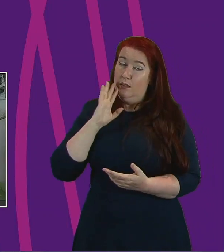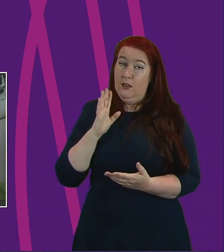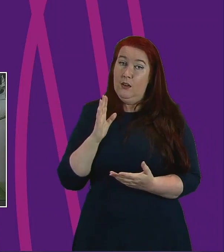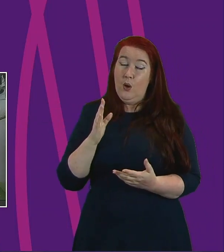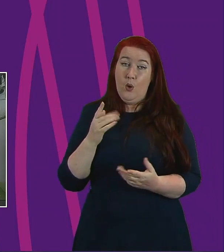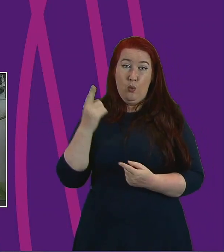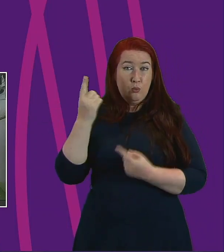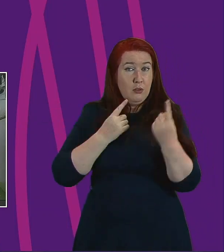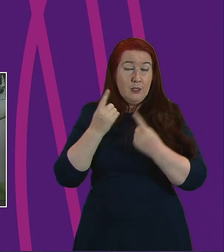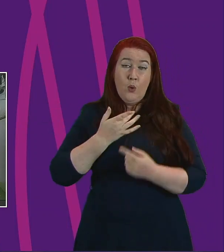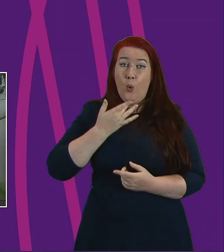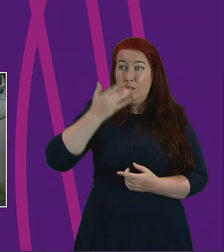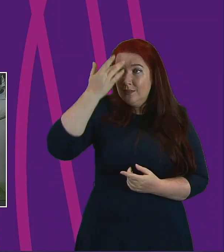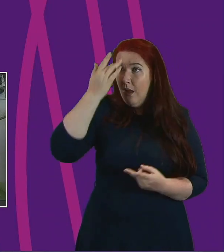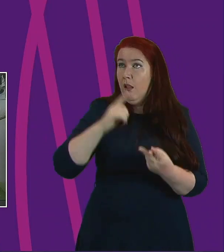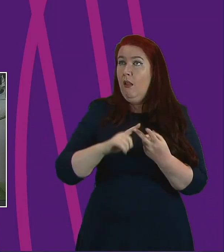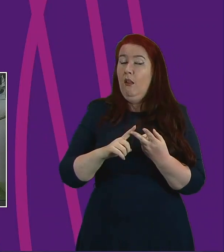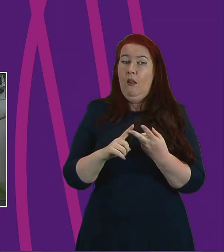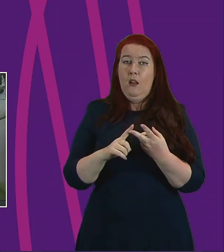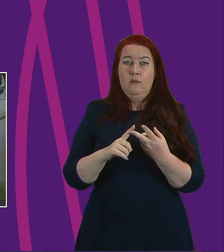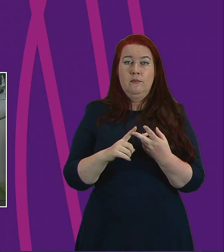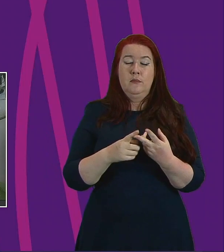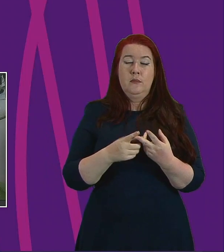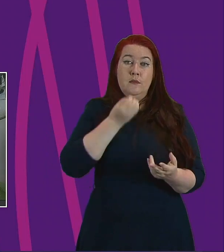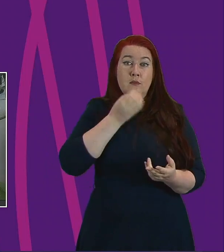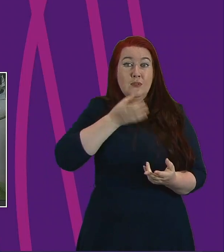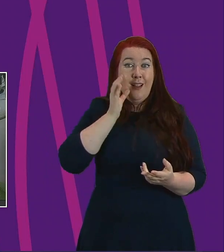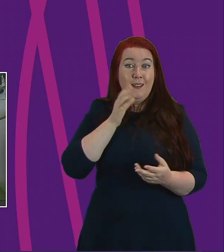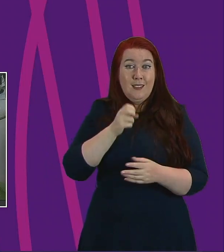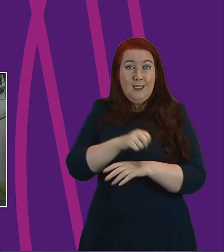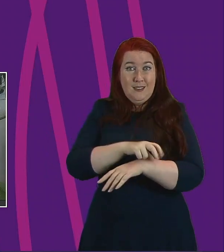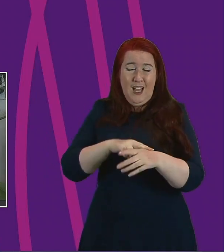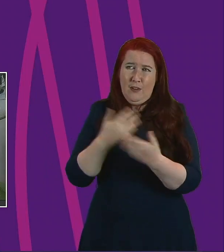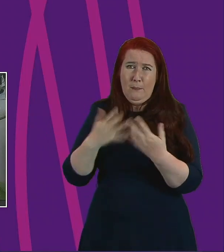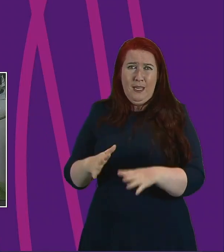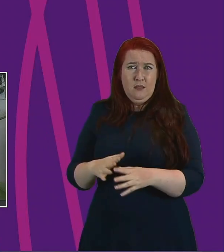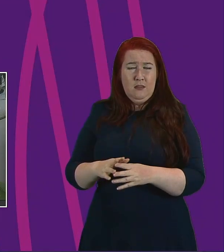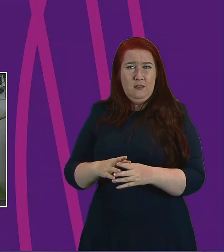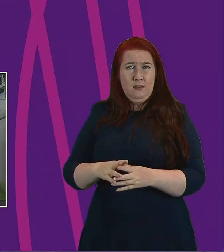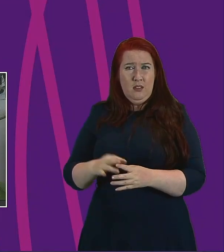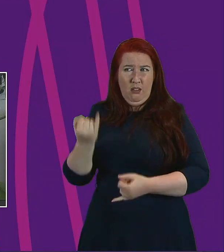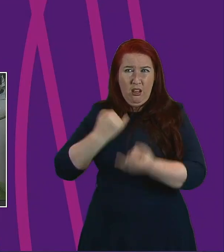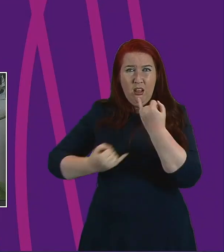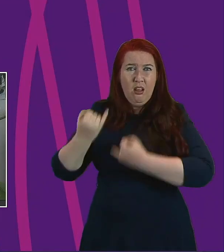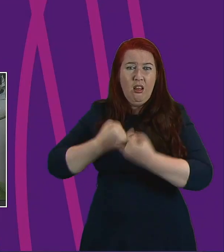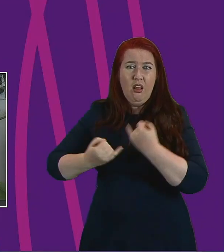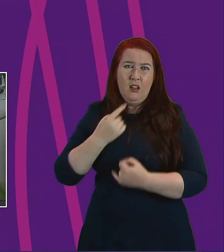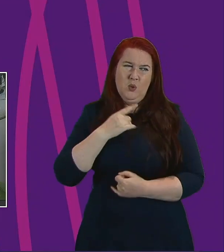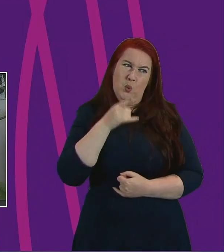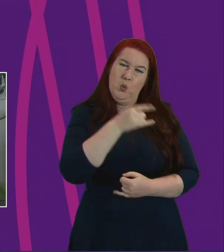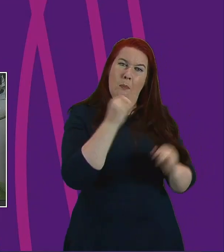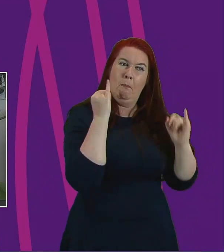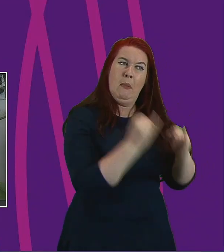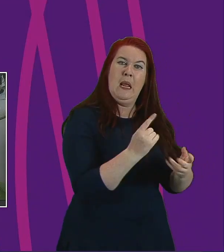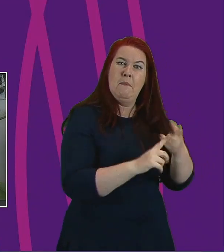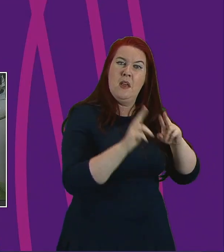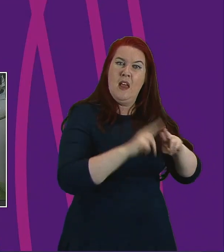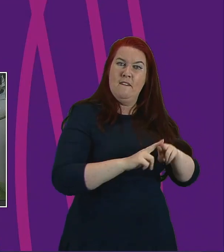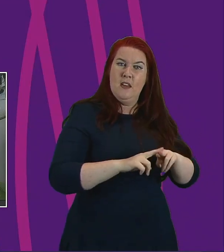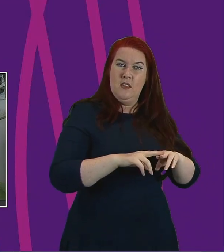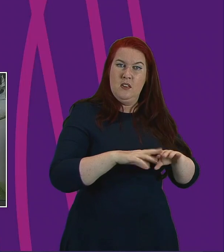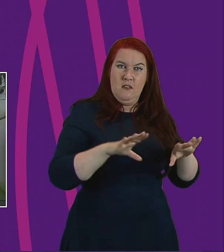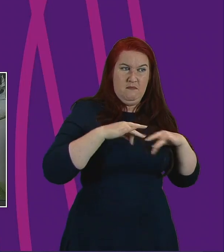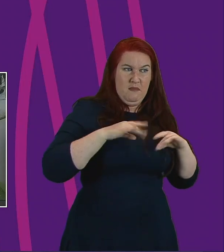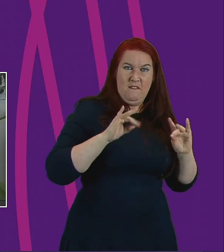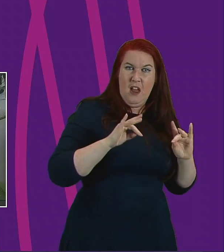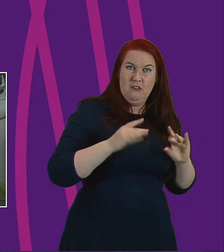of hoteliers and hospitality workers that have been verbally abused, being told that they will be to blame if the virus is brought up here.